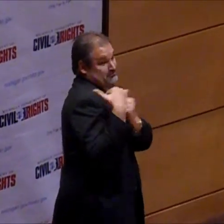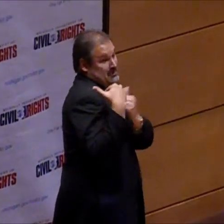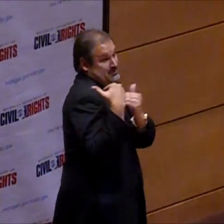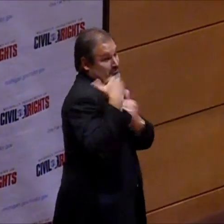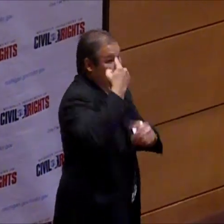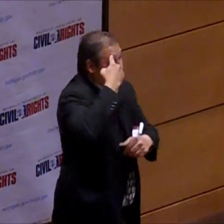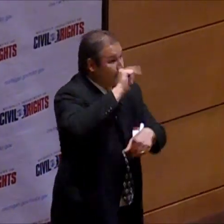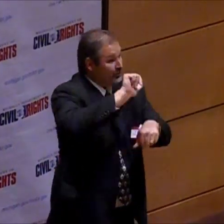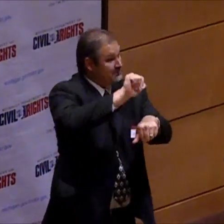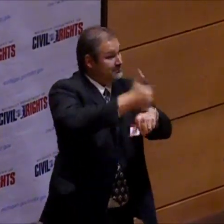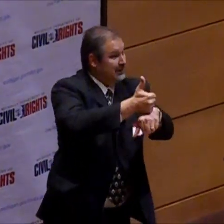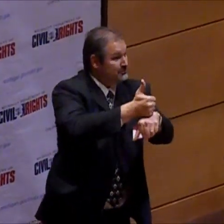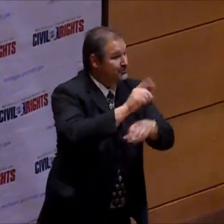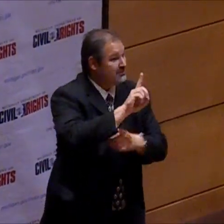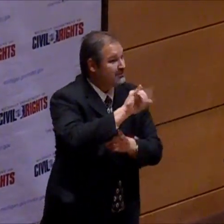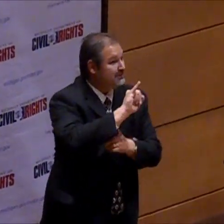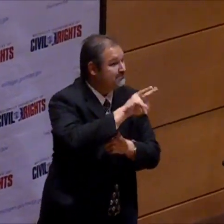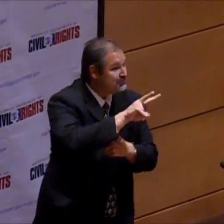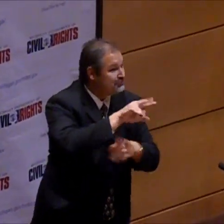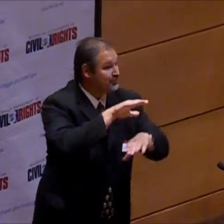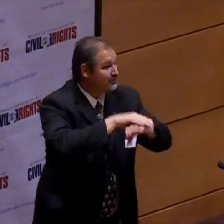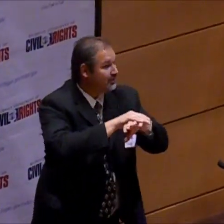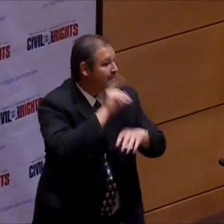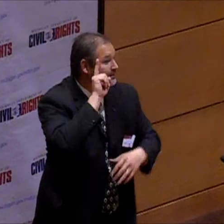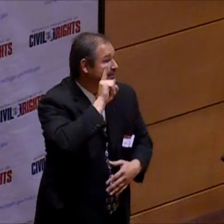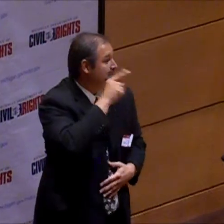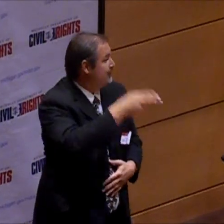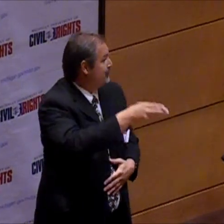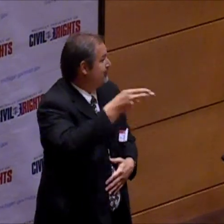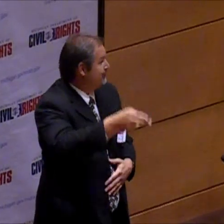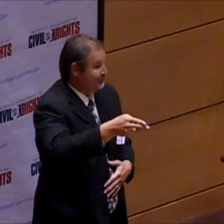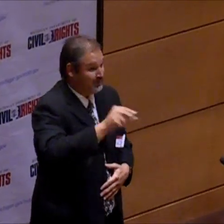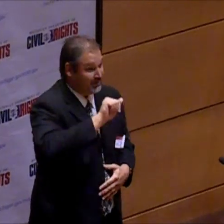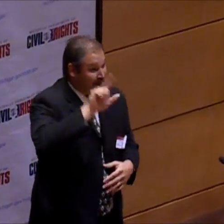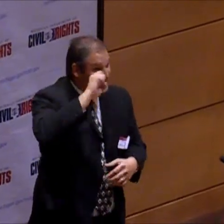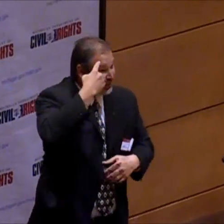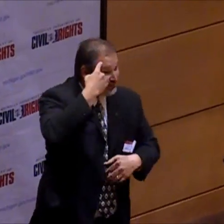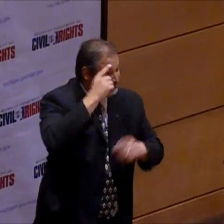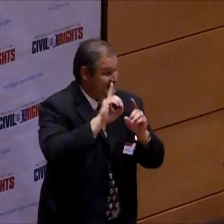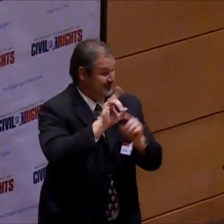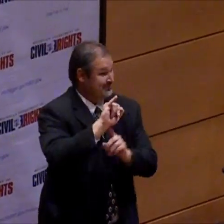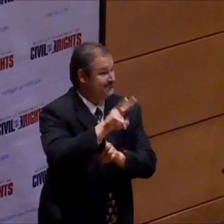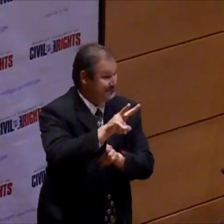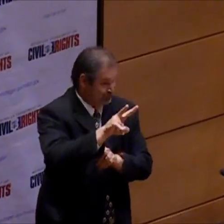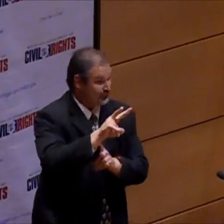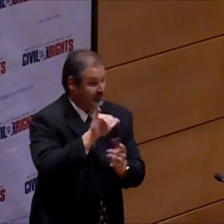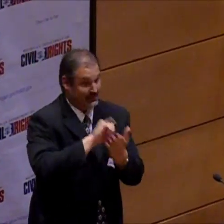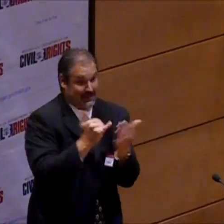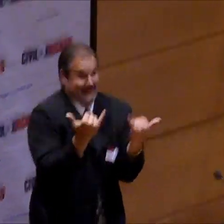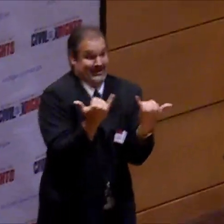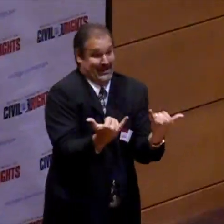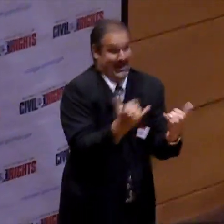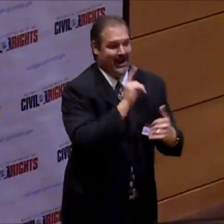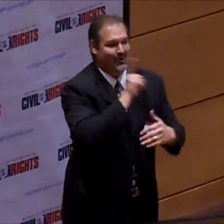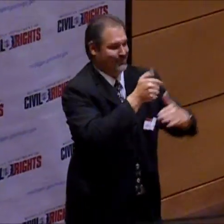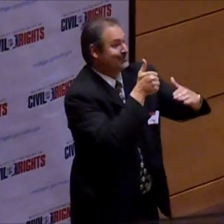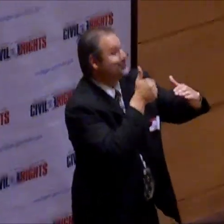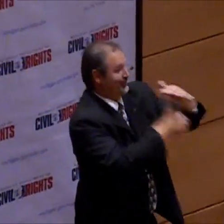The MPA is really, they're responsible for setting up the division on deaf and hard hearing, the government division that we now currently